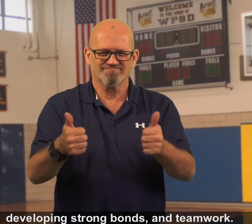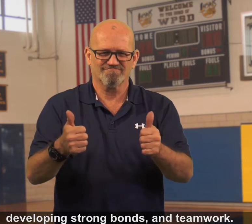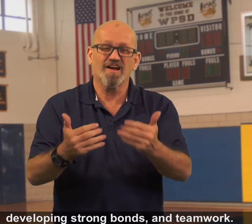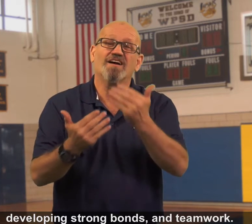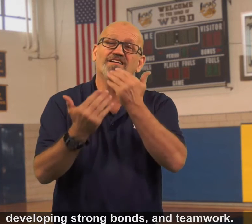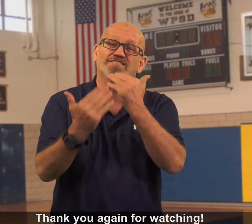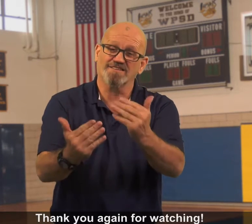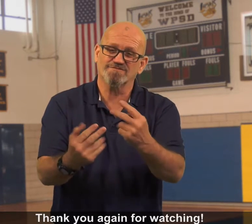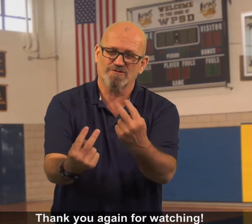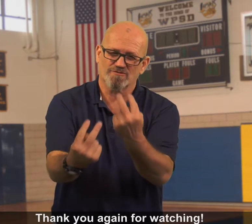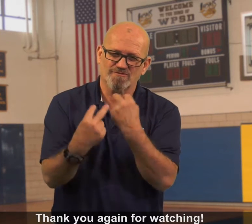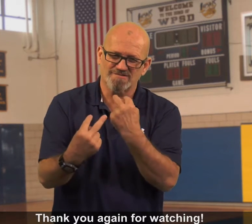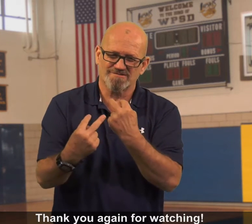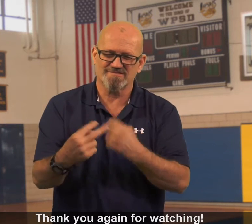Thank you again for watching.